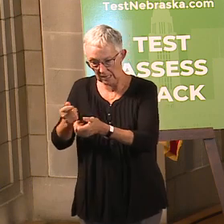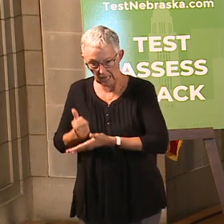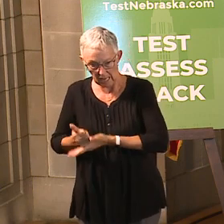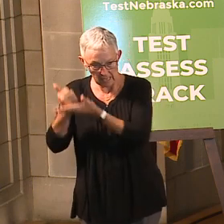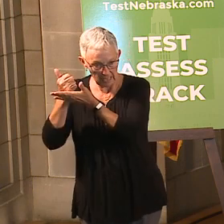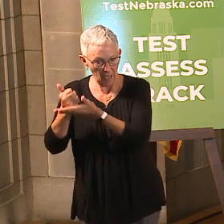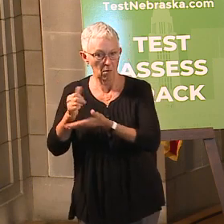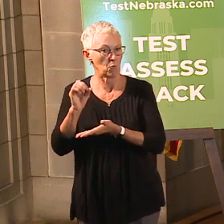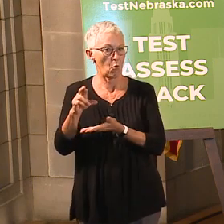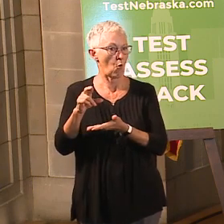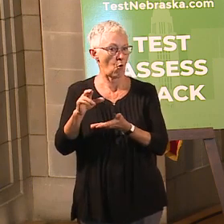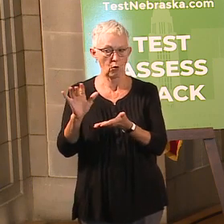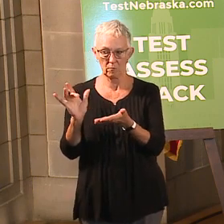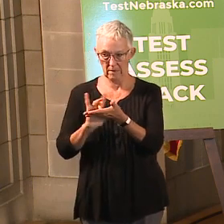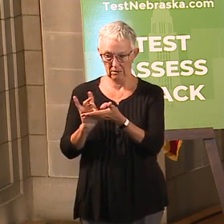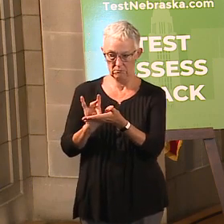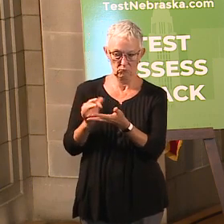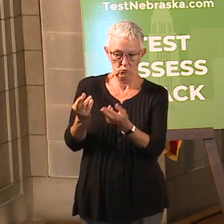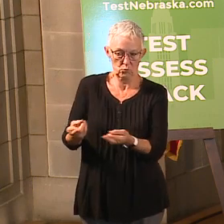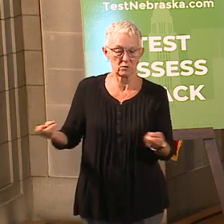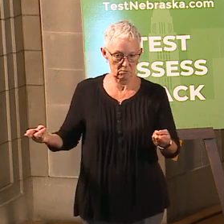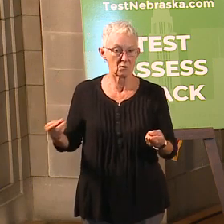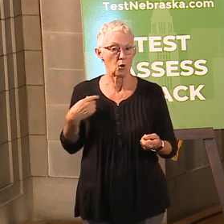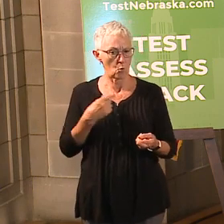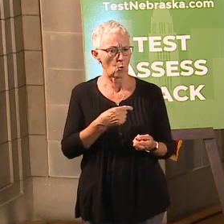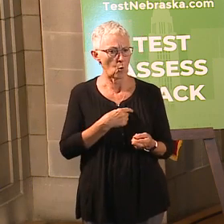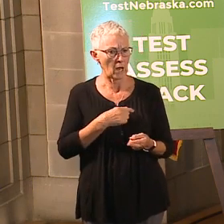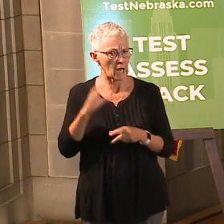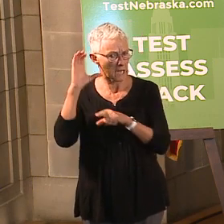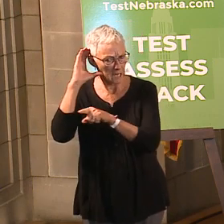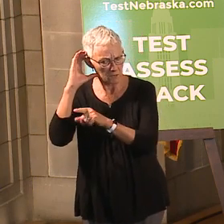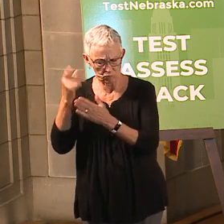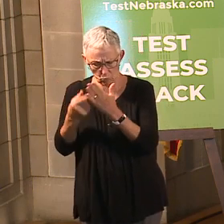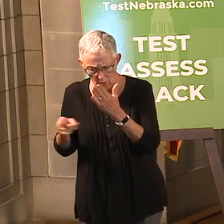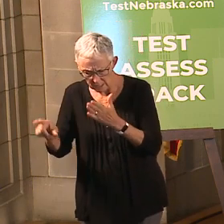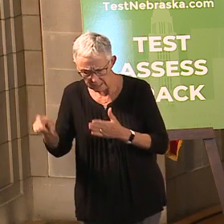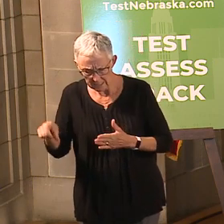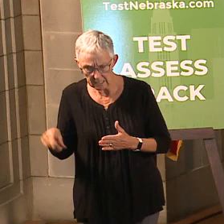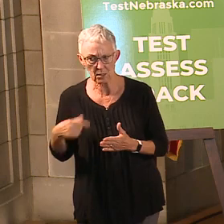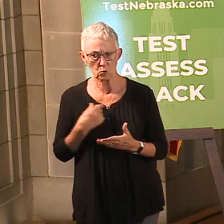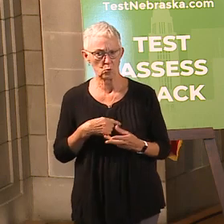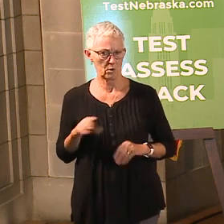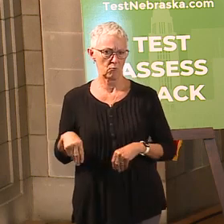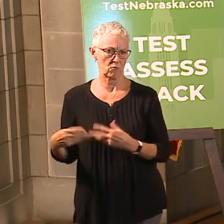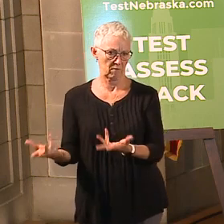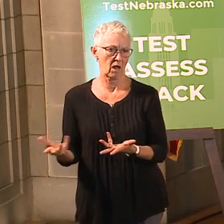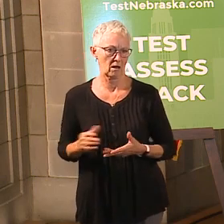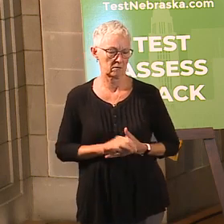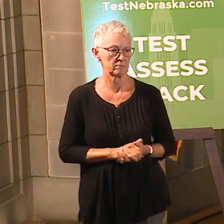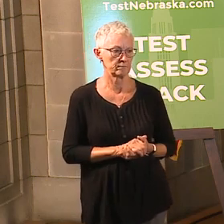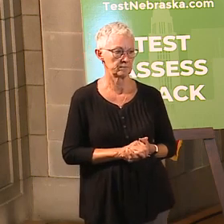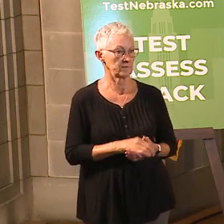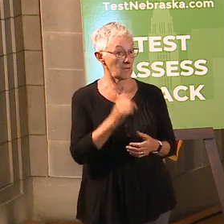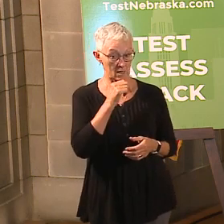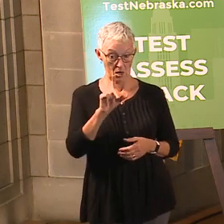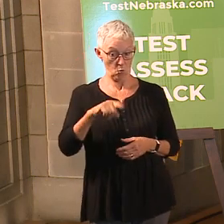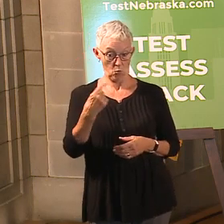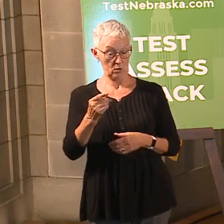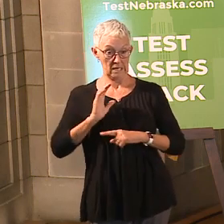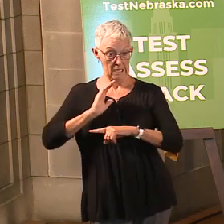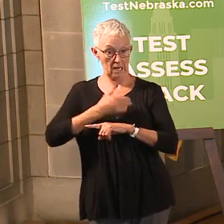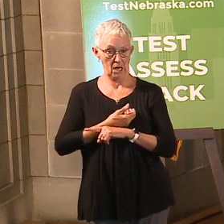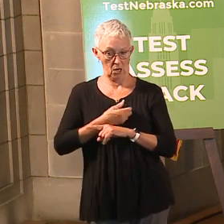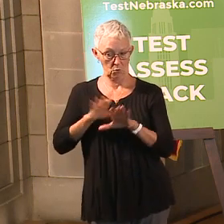resources available to help. And we just didn't keep our own members and provider partners in mind. We made sure our supports